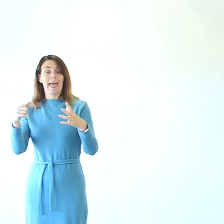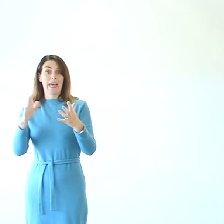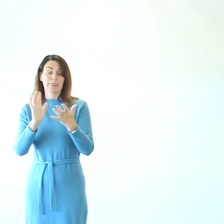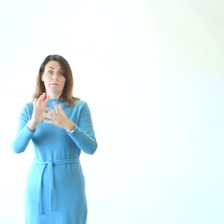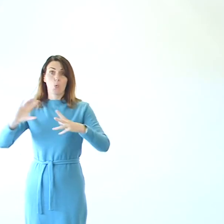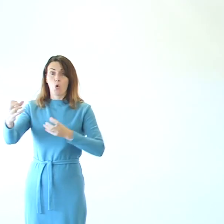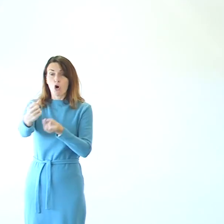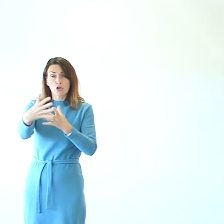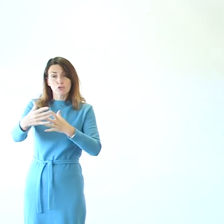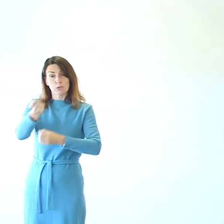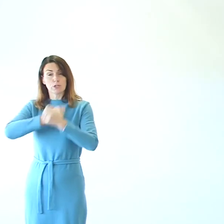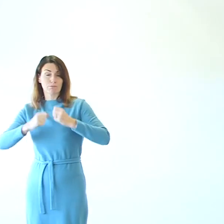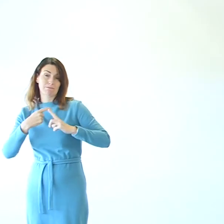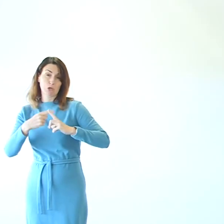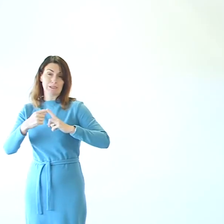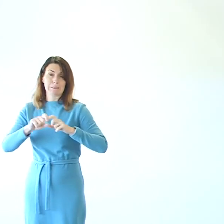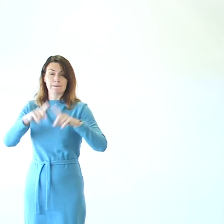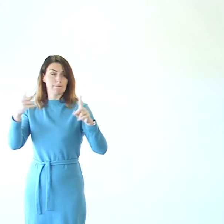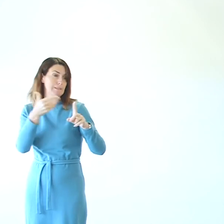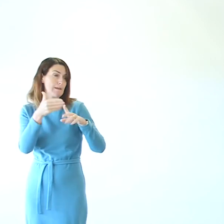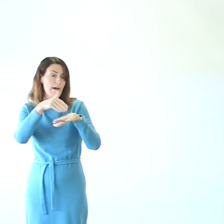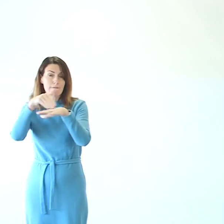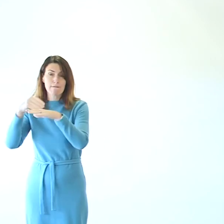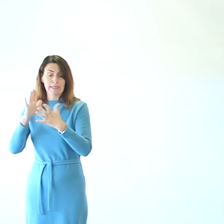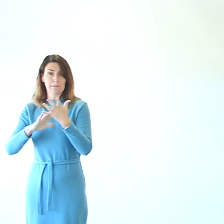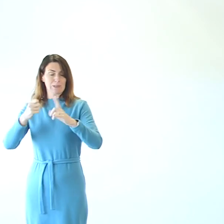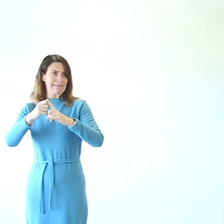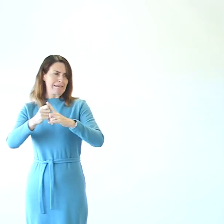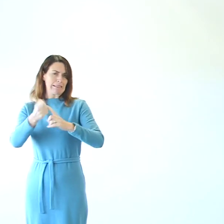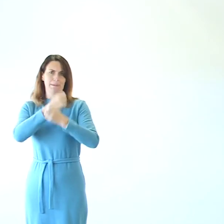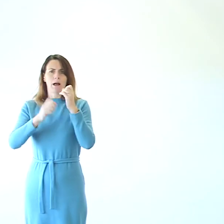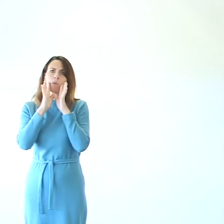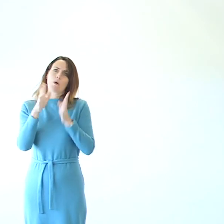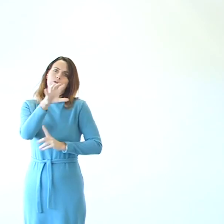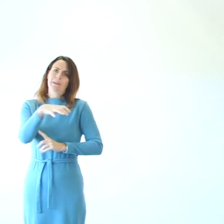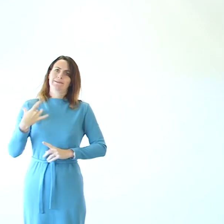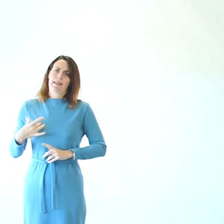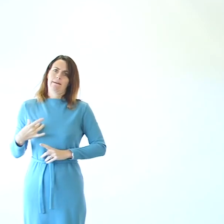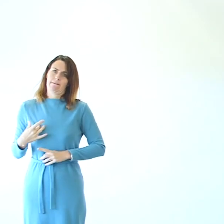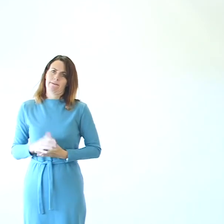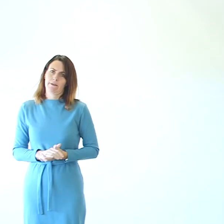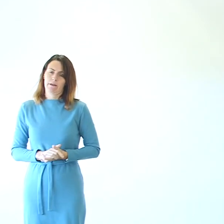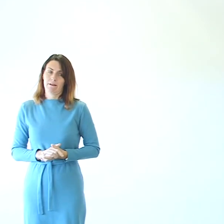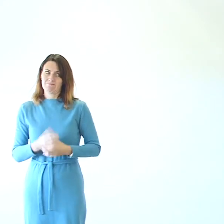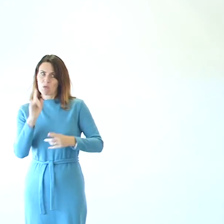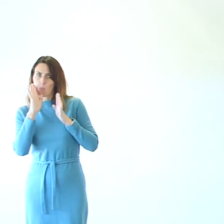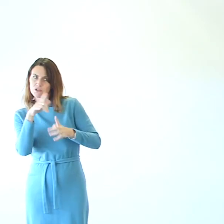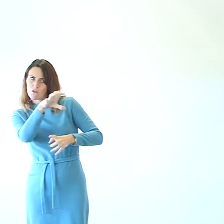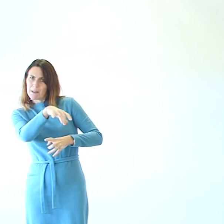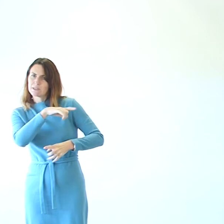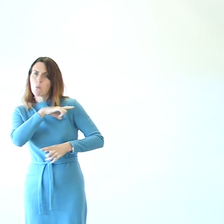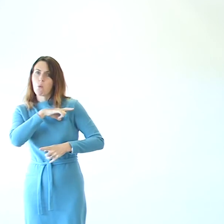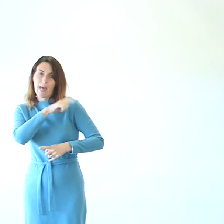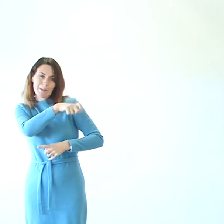positive difference to Milton Keynes. It's a wonderful place to live, and it's wonderful because of our wonderful people